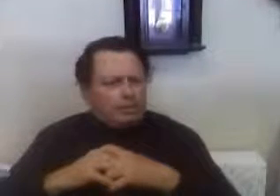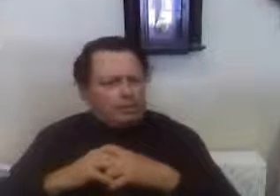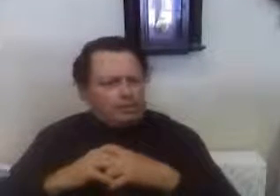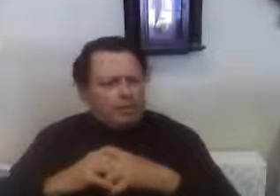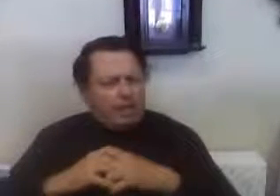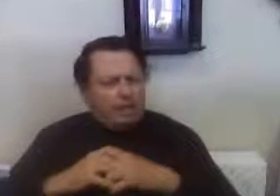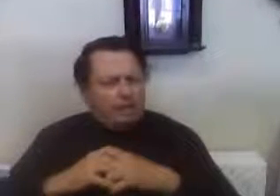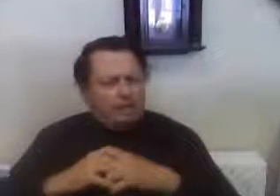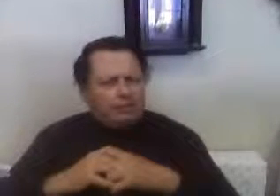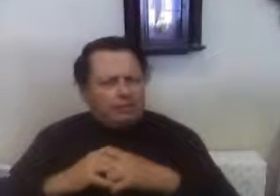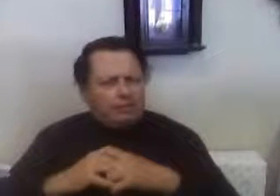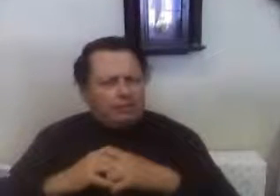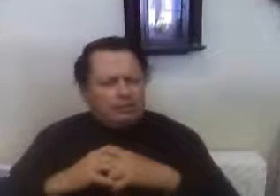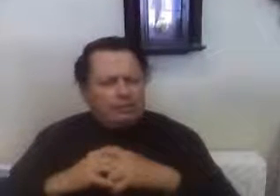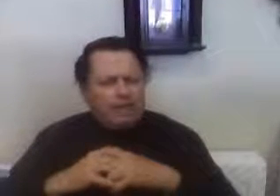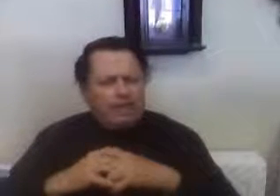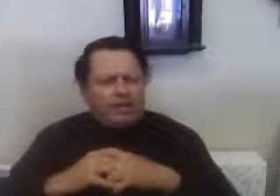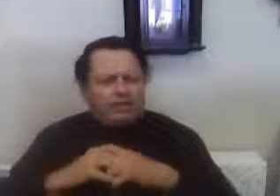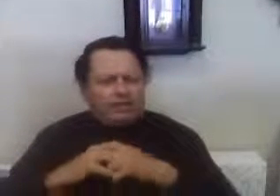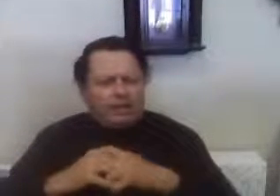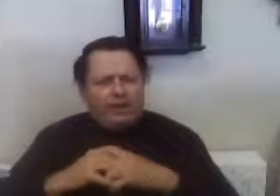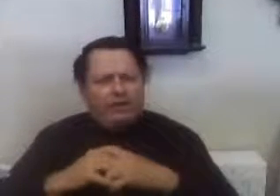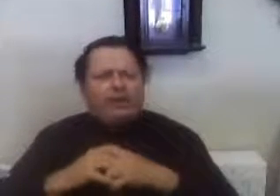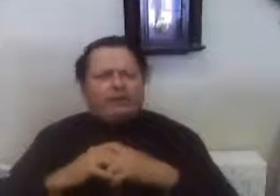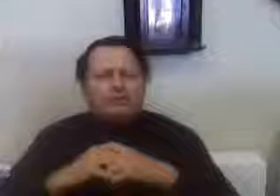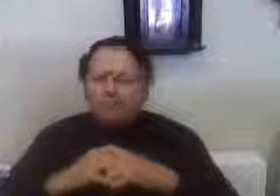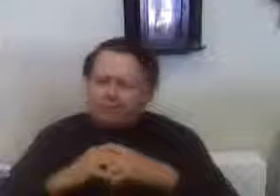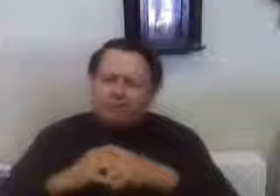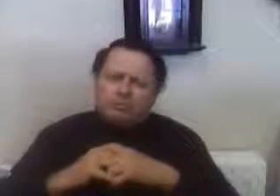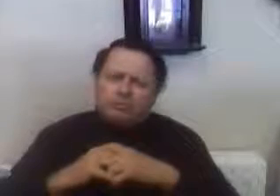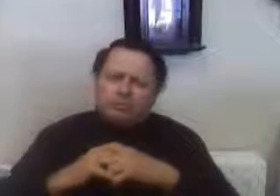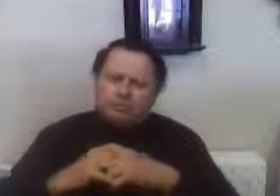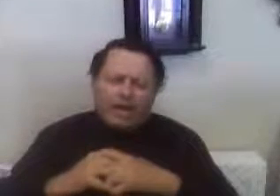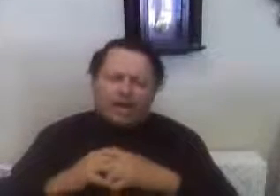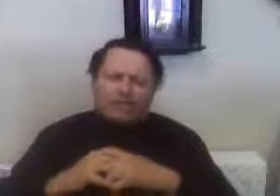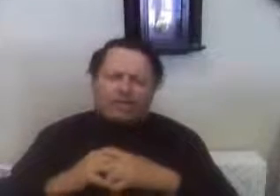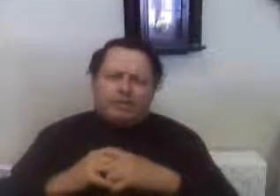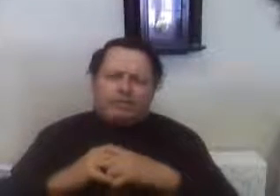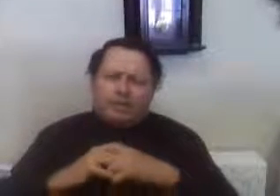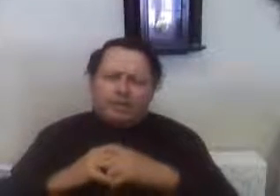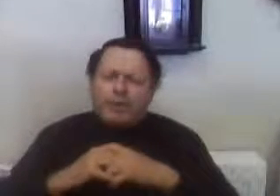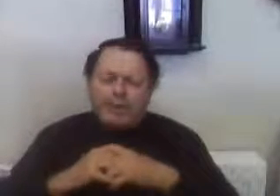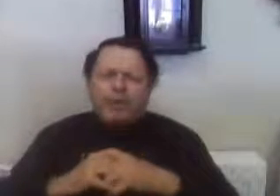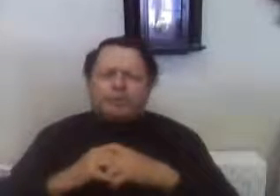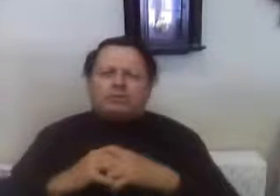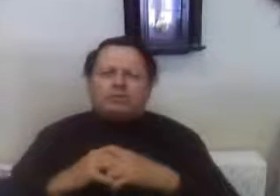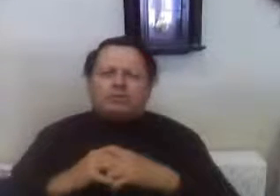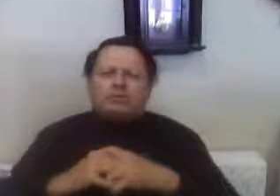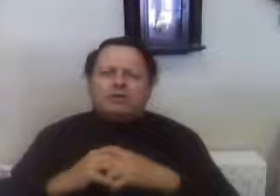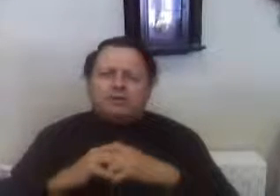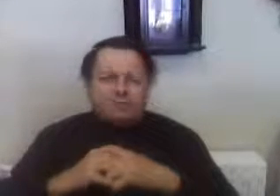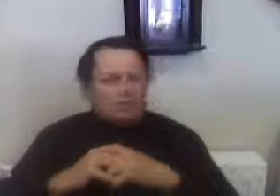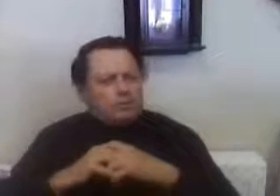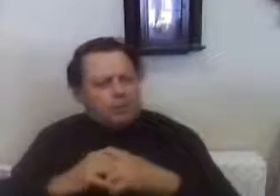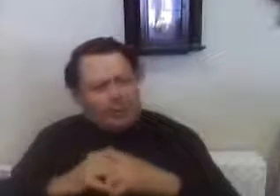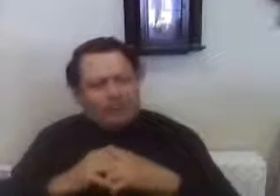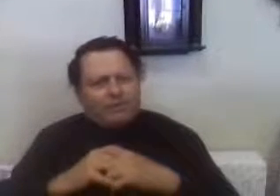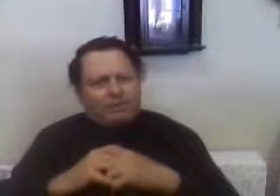understand that a fair livable salary compatible to the profit